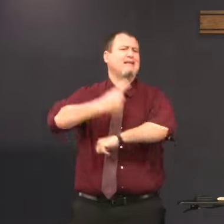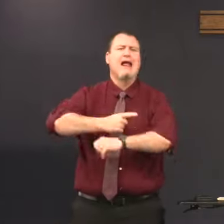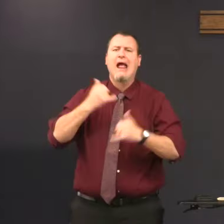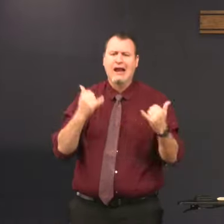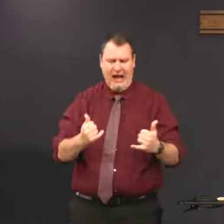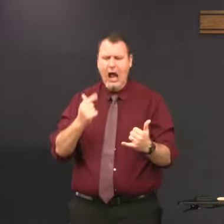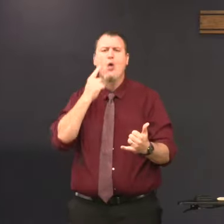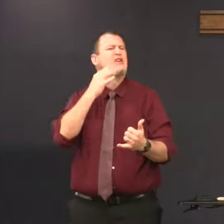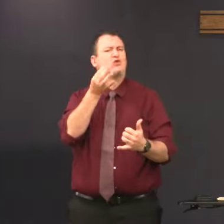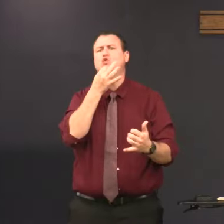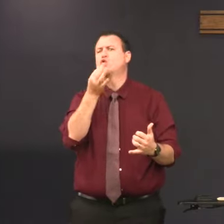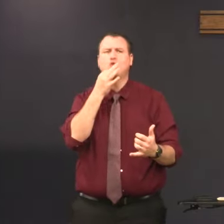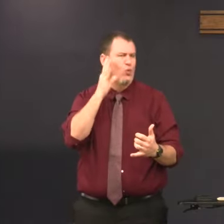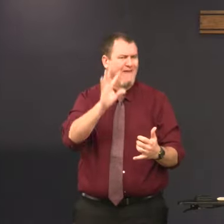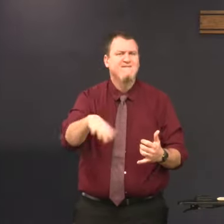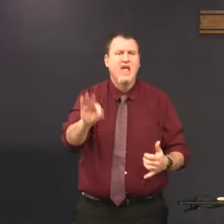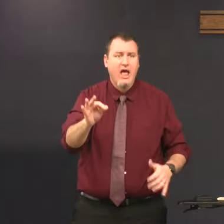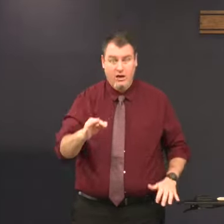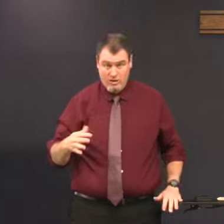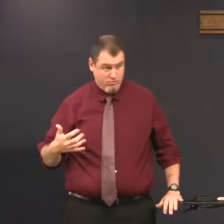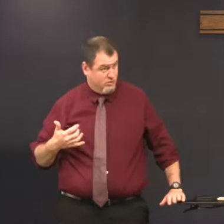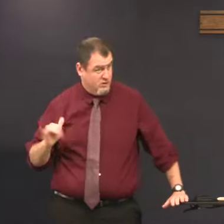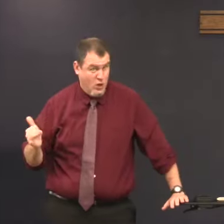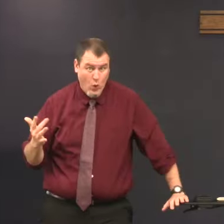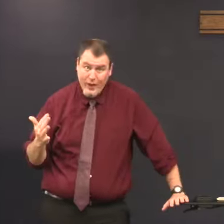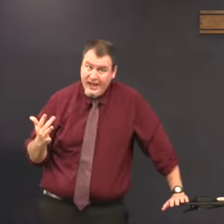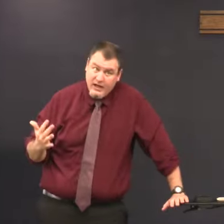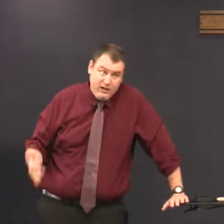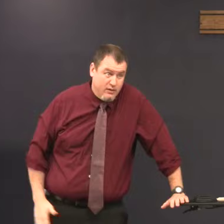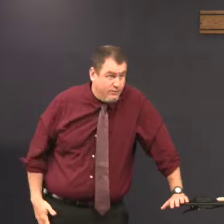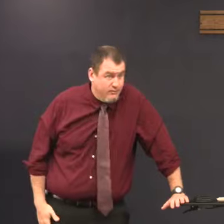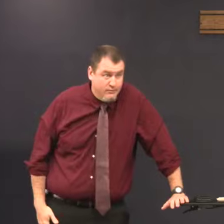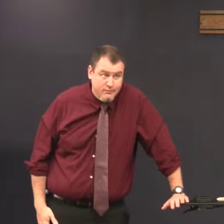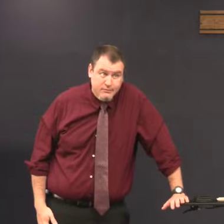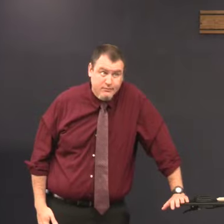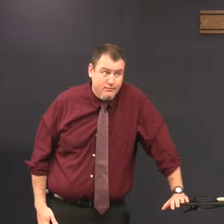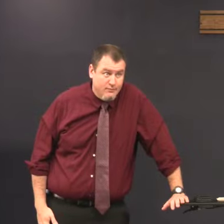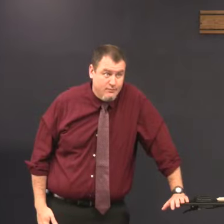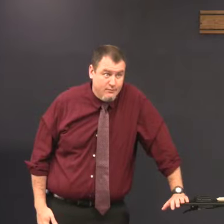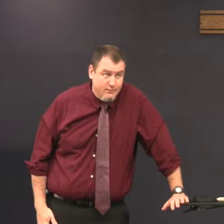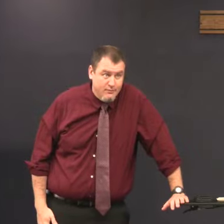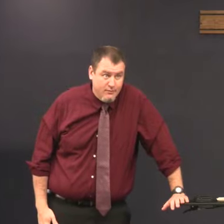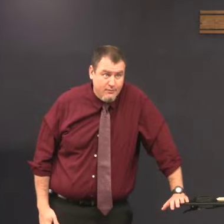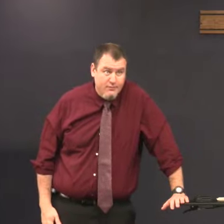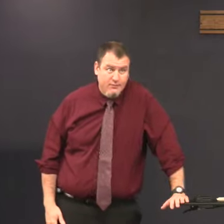And they say, can happen any day now. We're going to find it soon. We're still waiting.